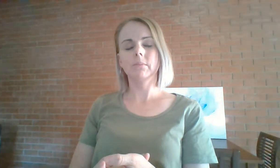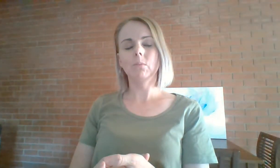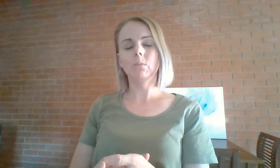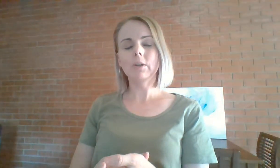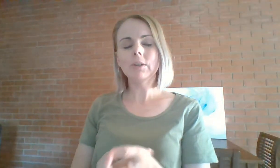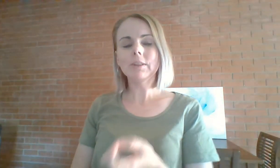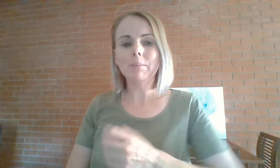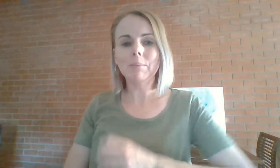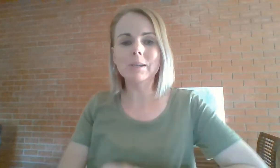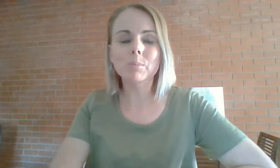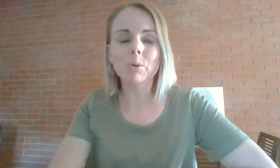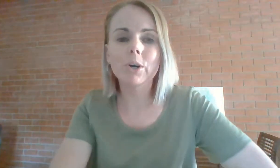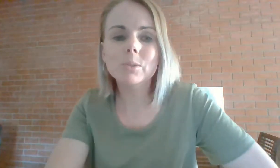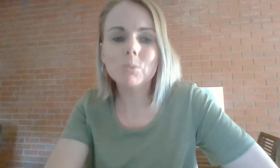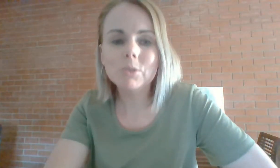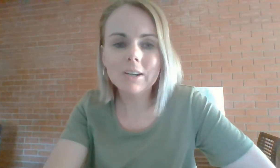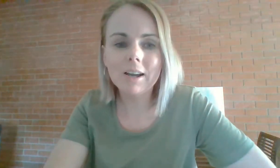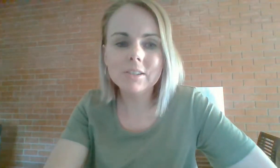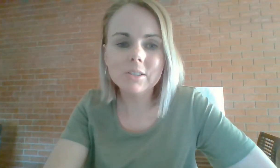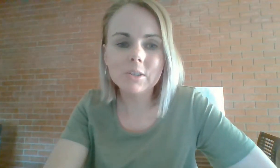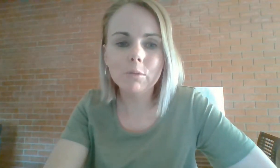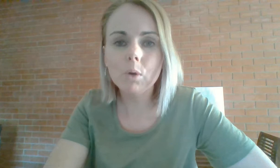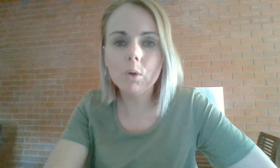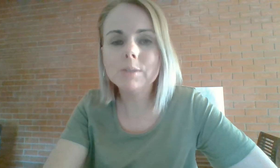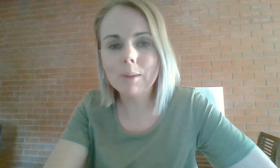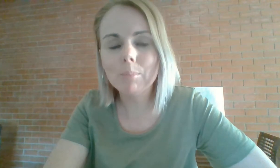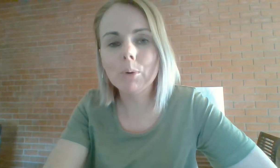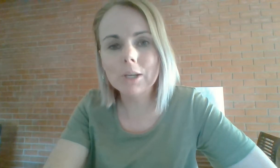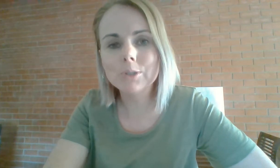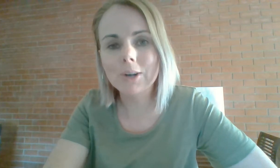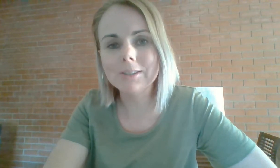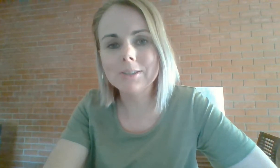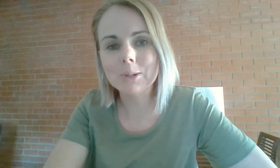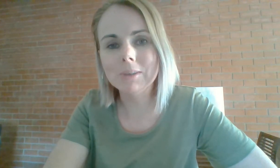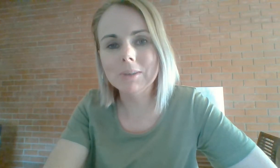While you're in that peace spot, I just want you to ask yourself, what is my body trying to tell me?